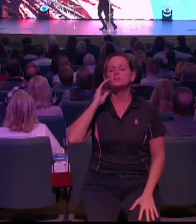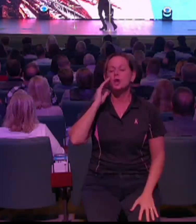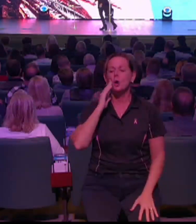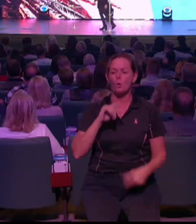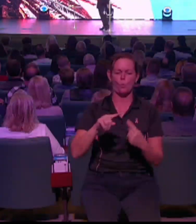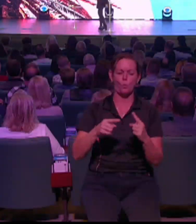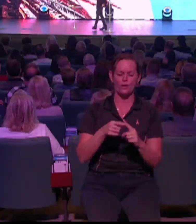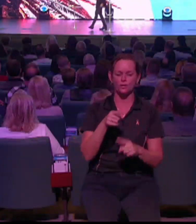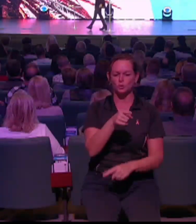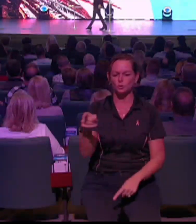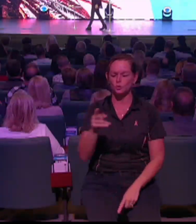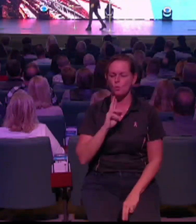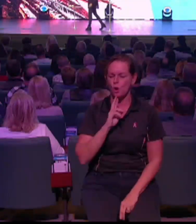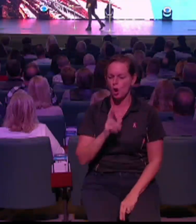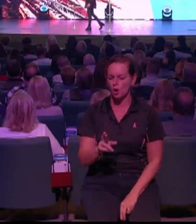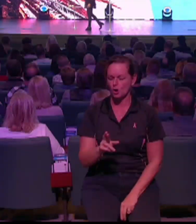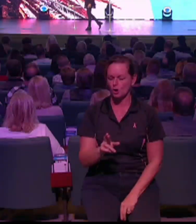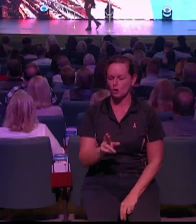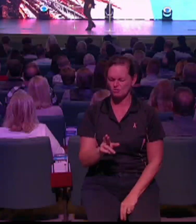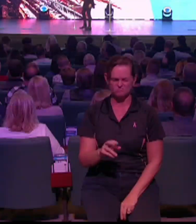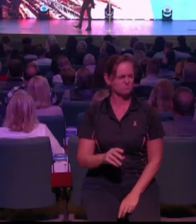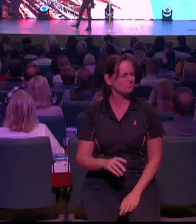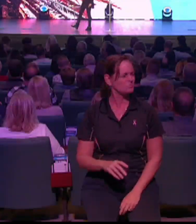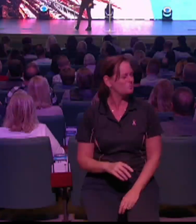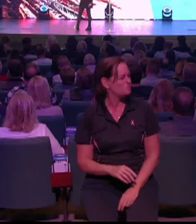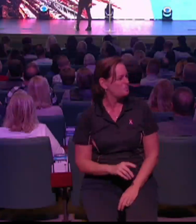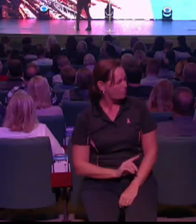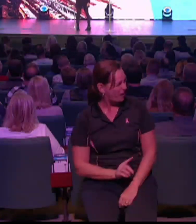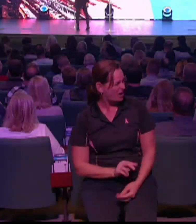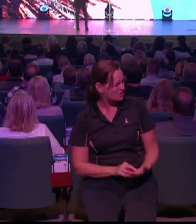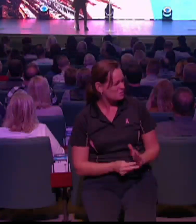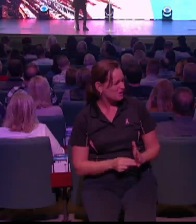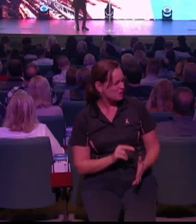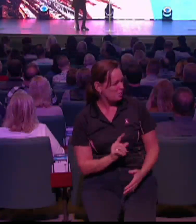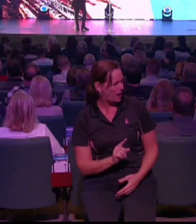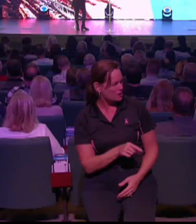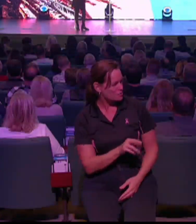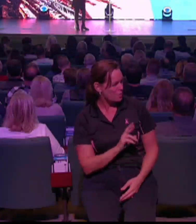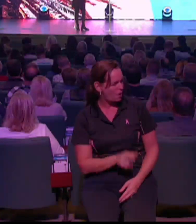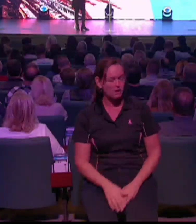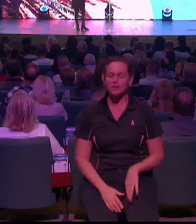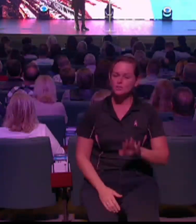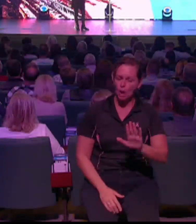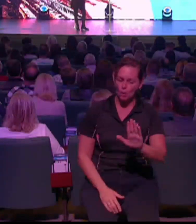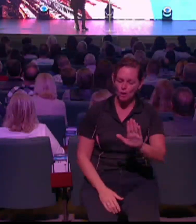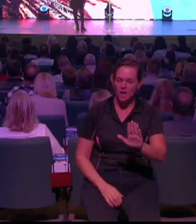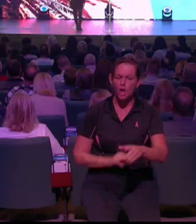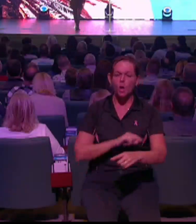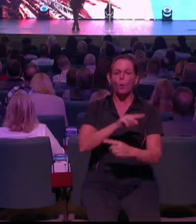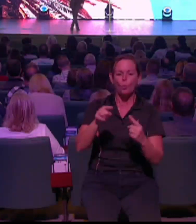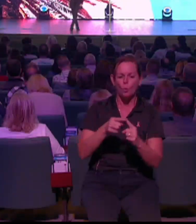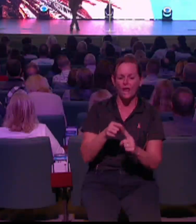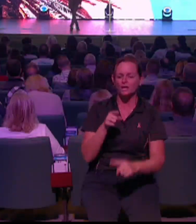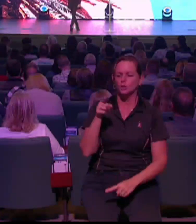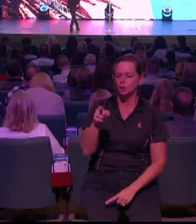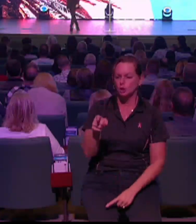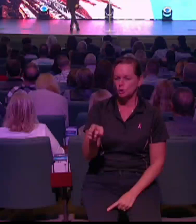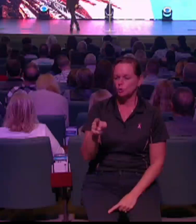are. When you are. We're in a very interesting time zone. Now, have embarrassing stories about time zones because